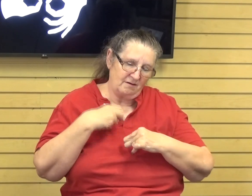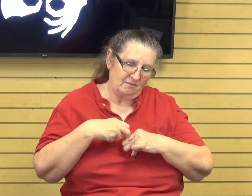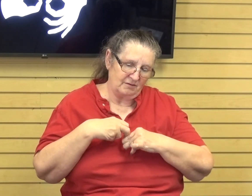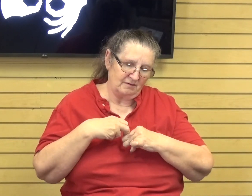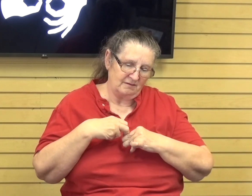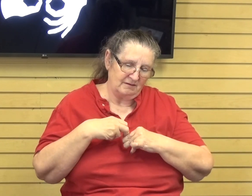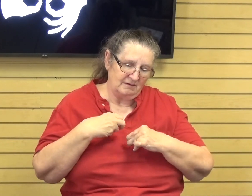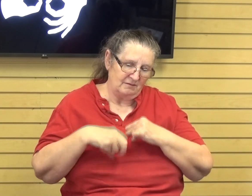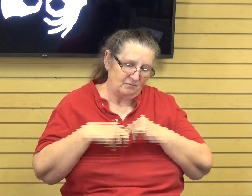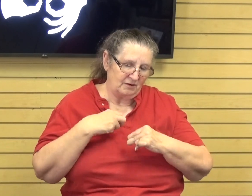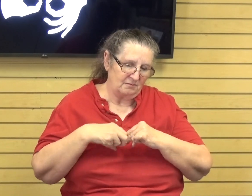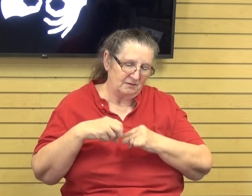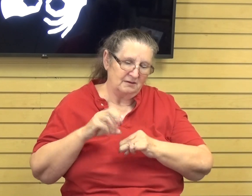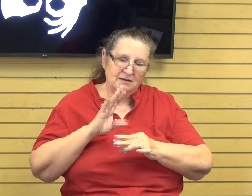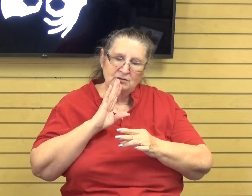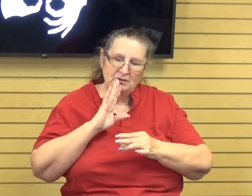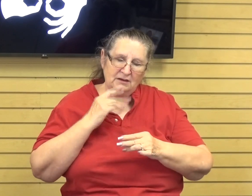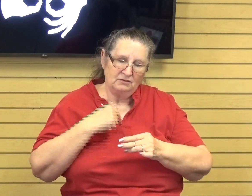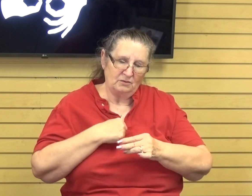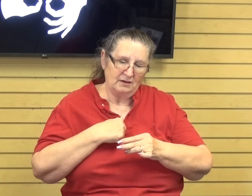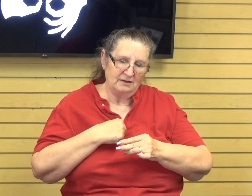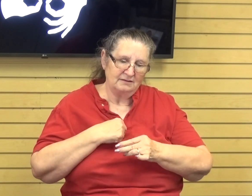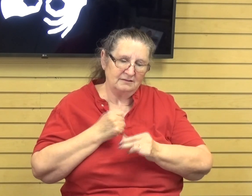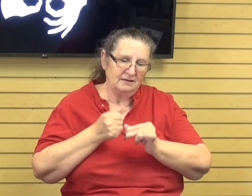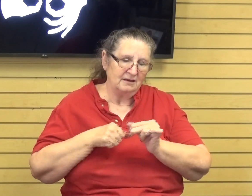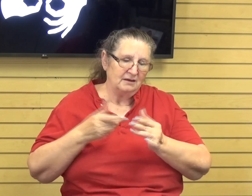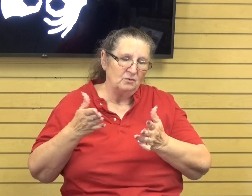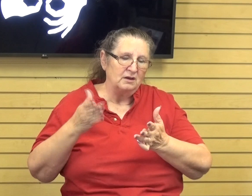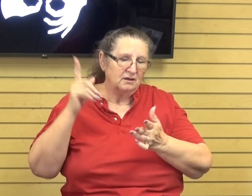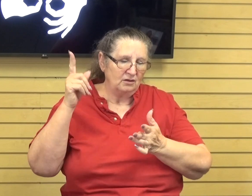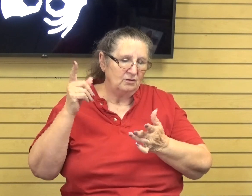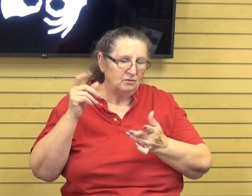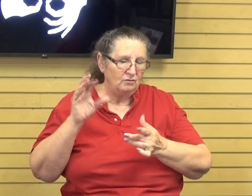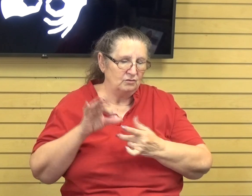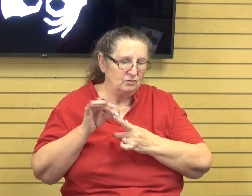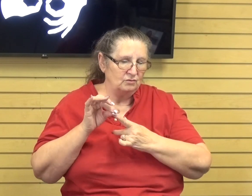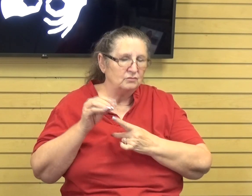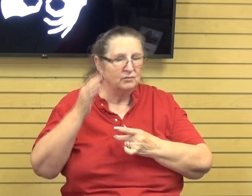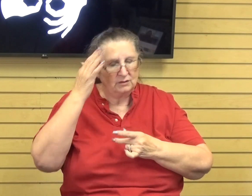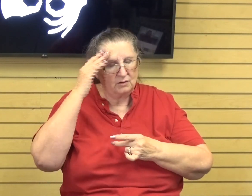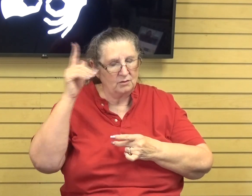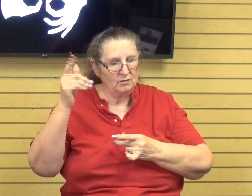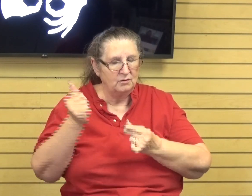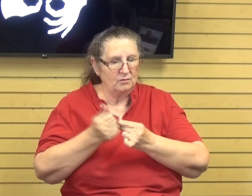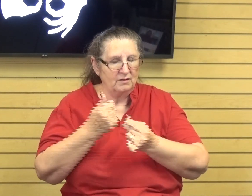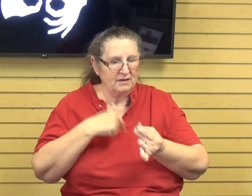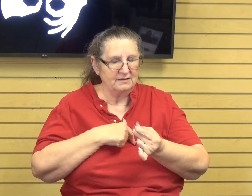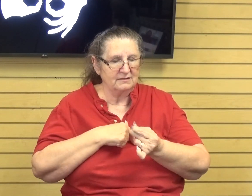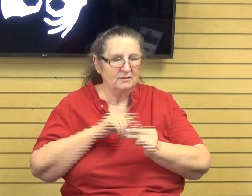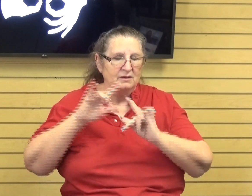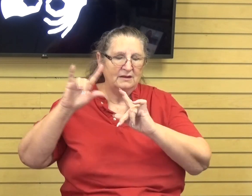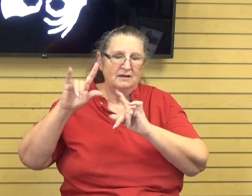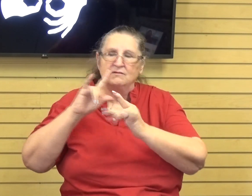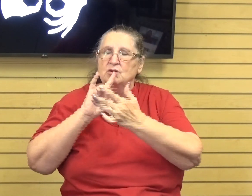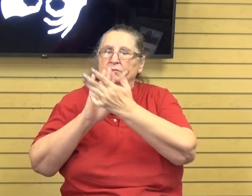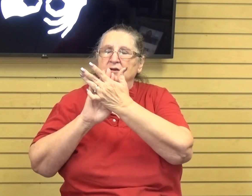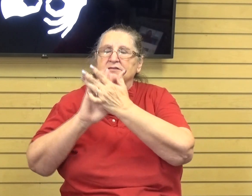You would just speak to us in any way, Lord, and that we know that You're there. And we love You and we praise You. In Your name we pray. Amen.